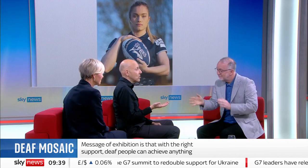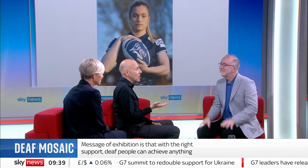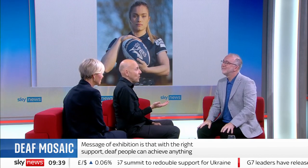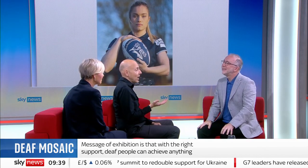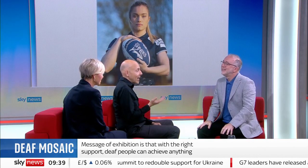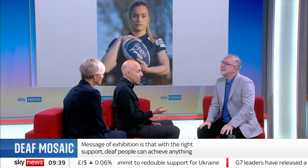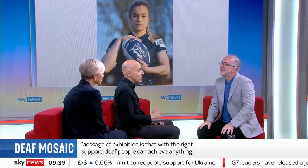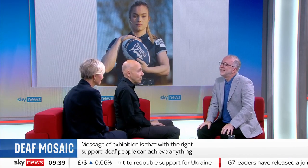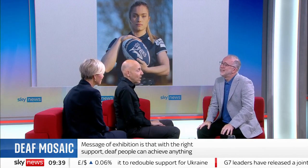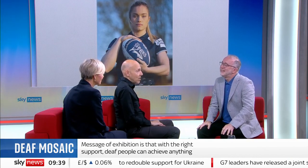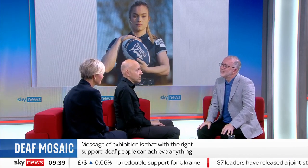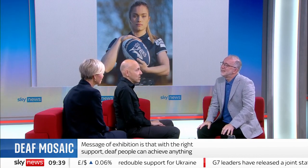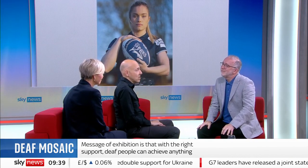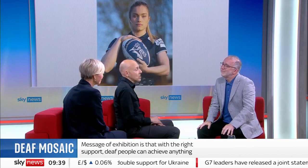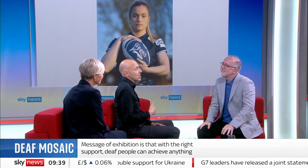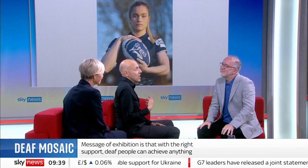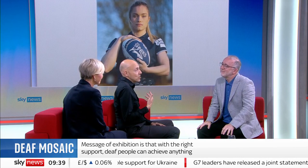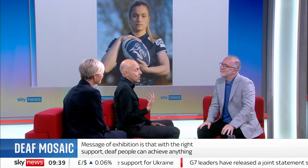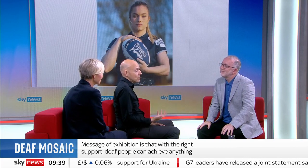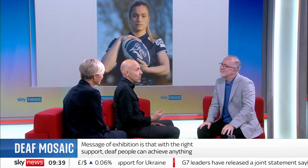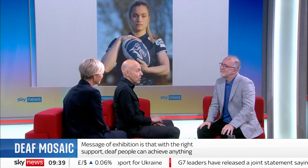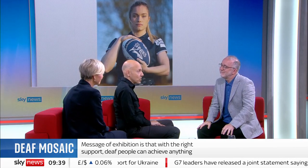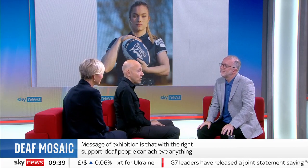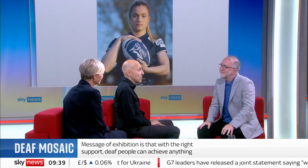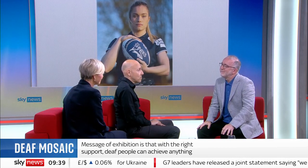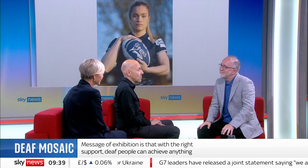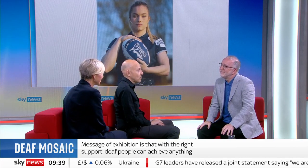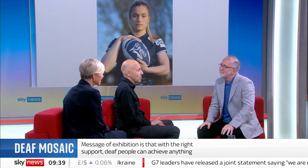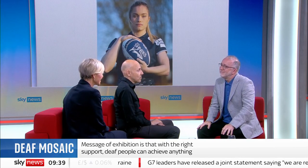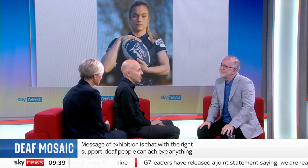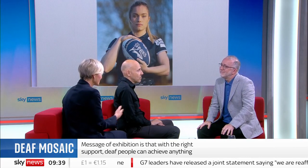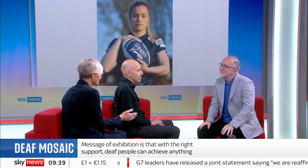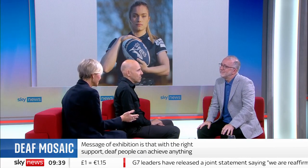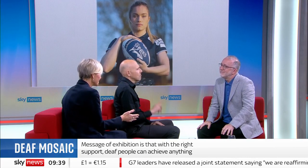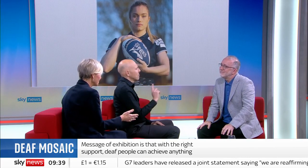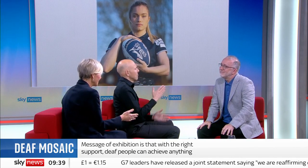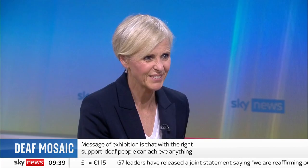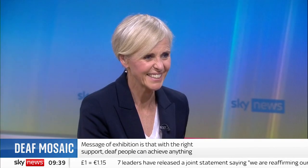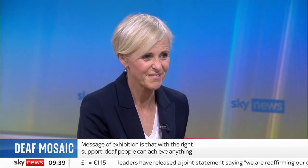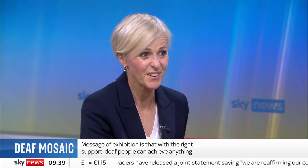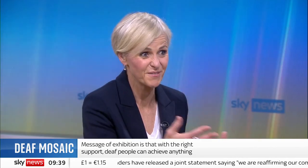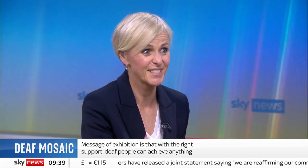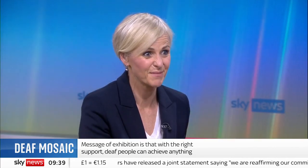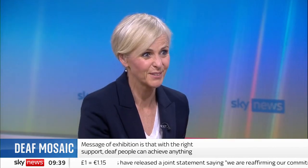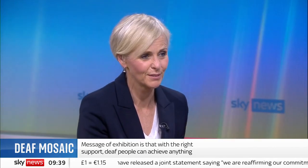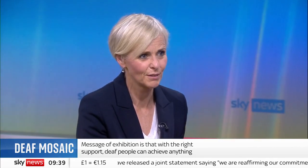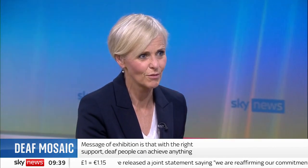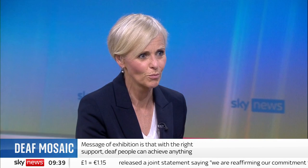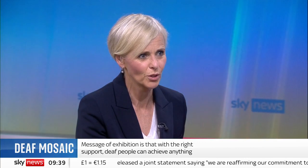that can do and have done, so they're inspiration for you as well. That's so understandable, having that very visible role model